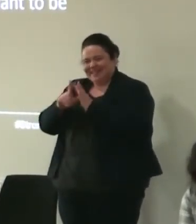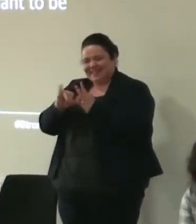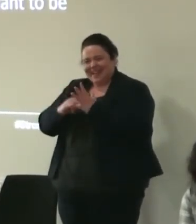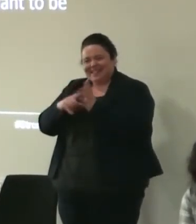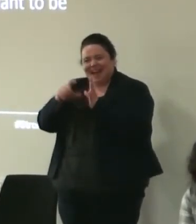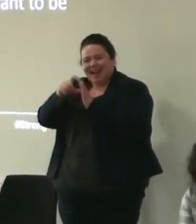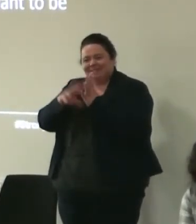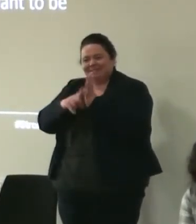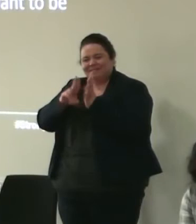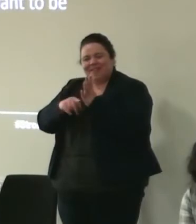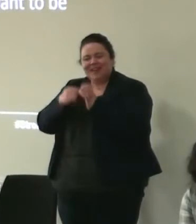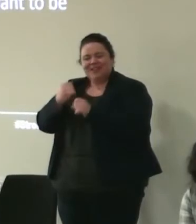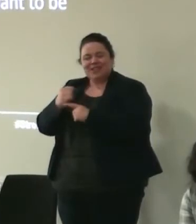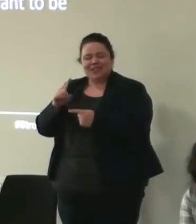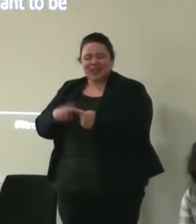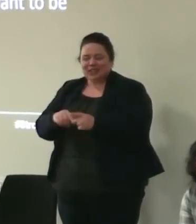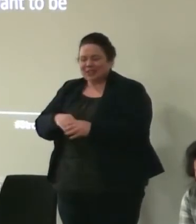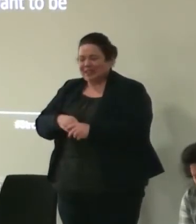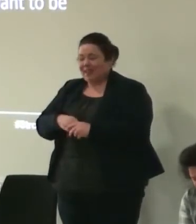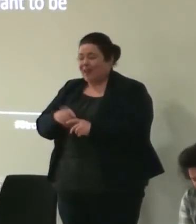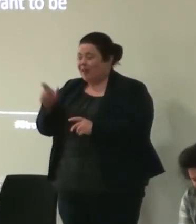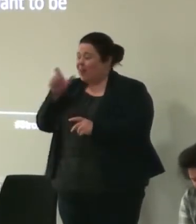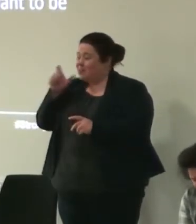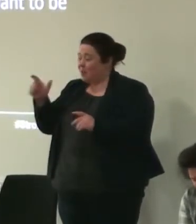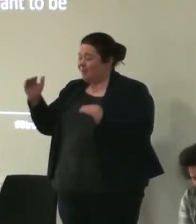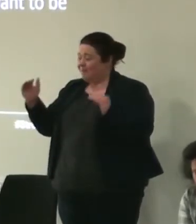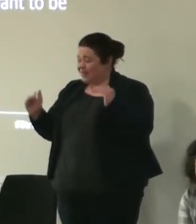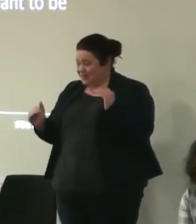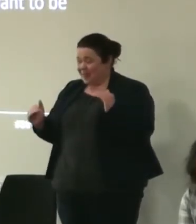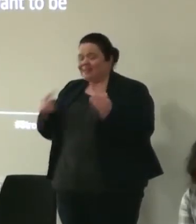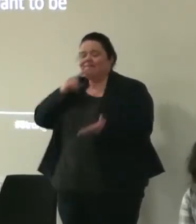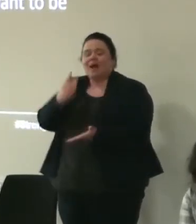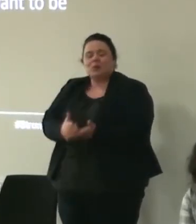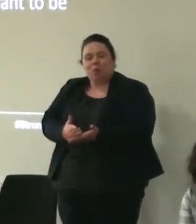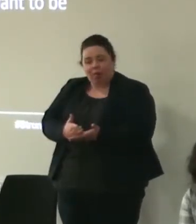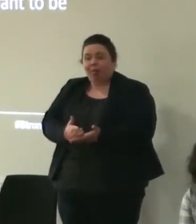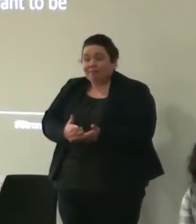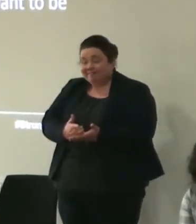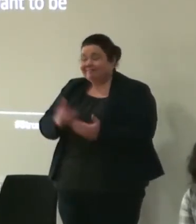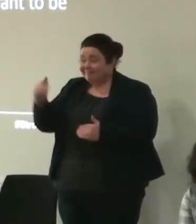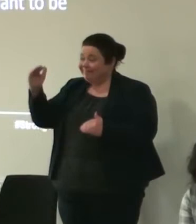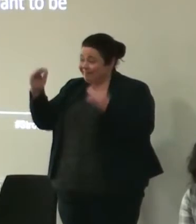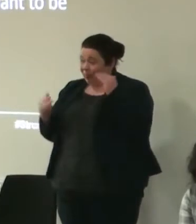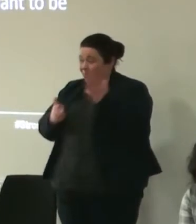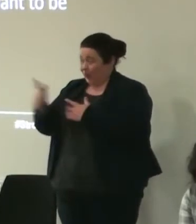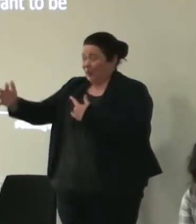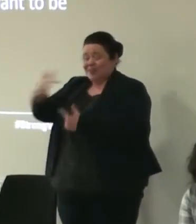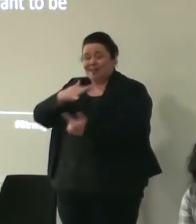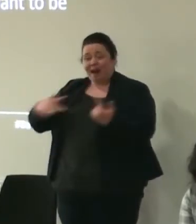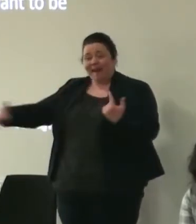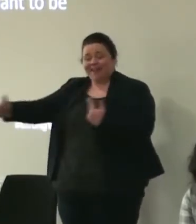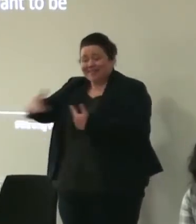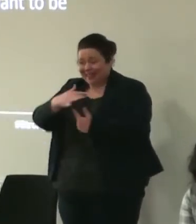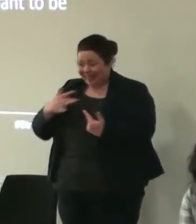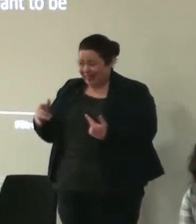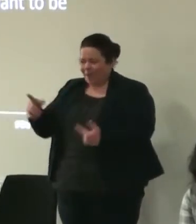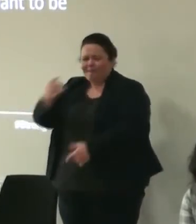it's out of all the terms that are thrown around actually disadvantaged is factual you are disadvantaged by society if